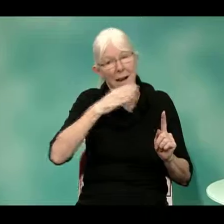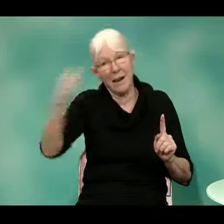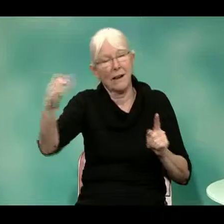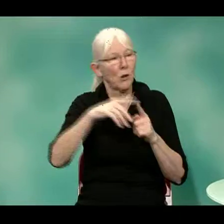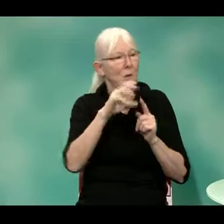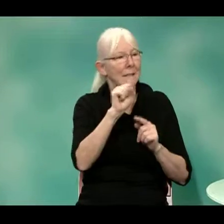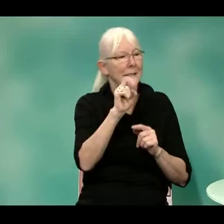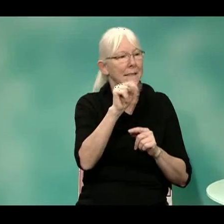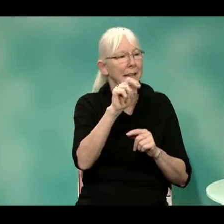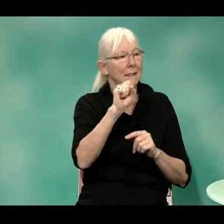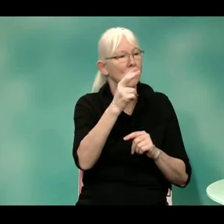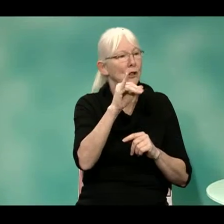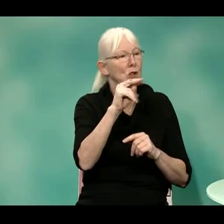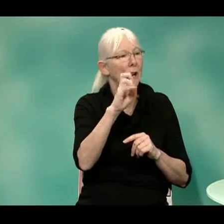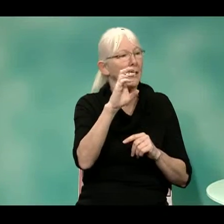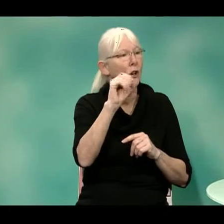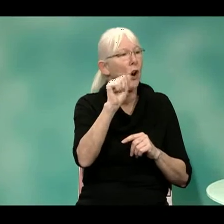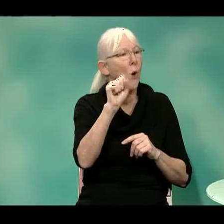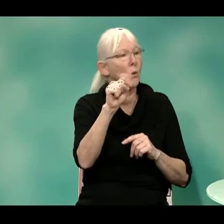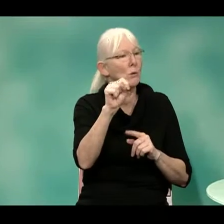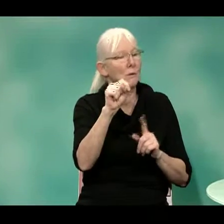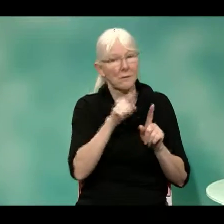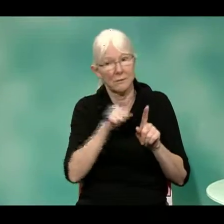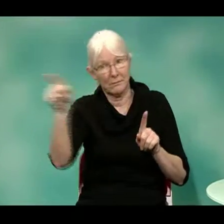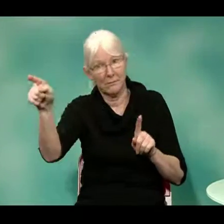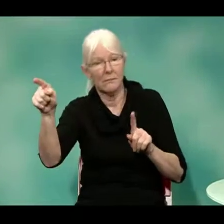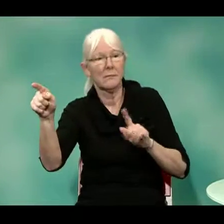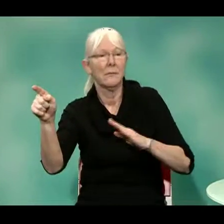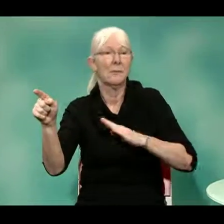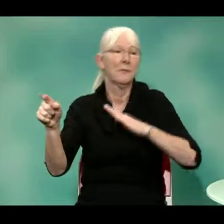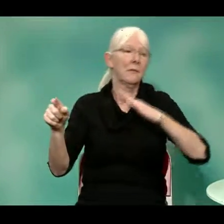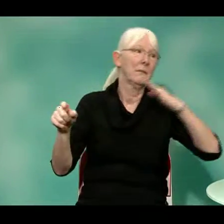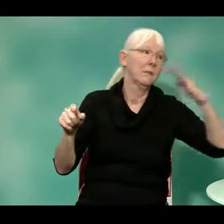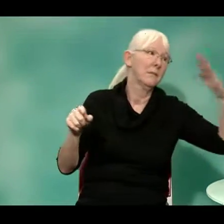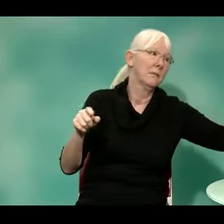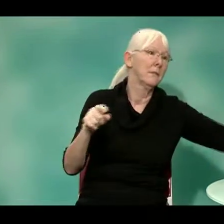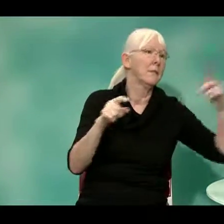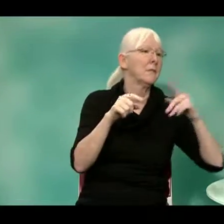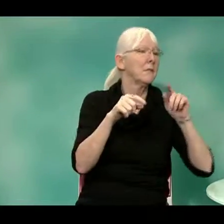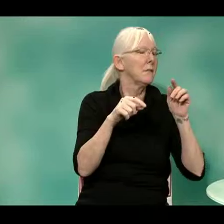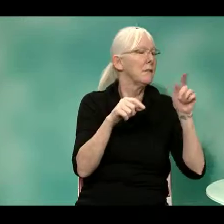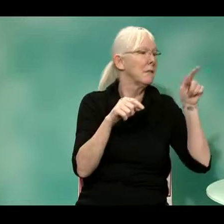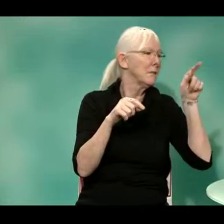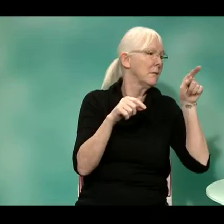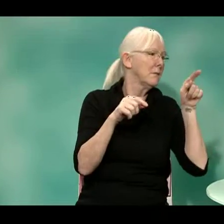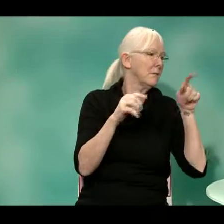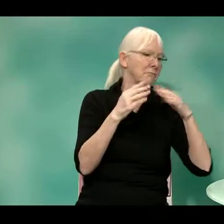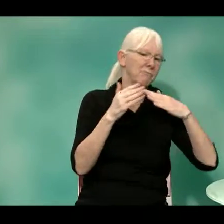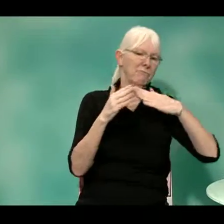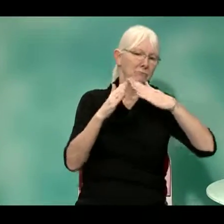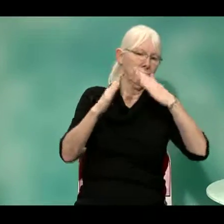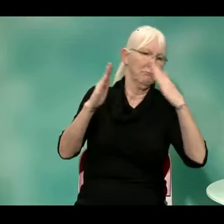Vancouver over to the Sunshine Coast. And in the other direction over to